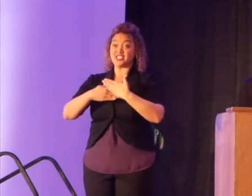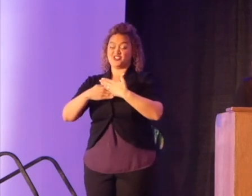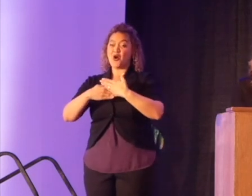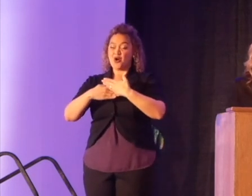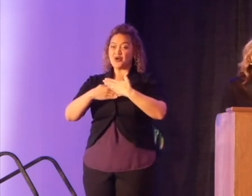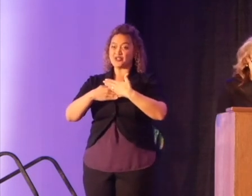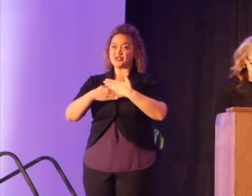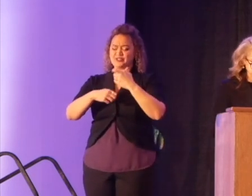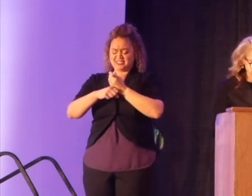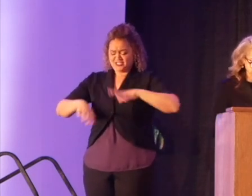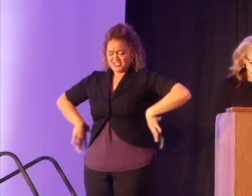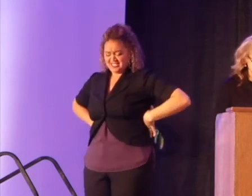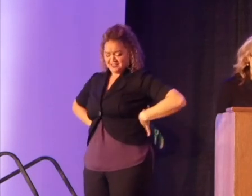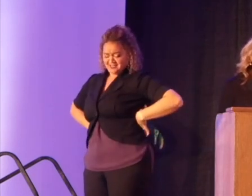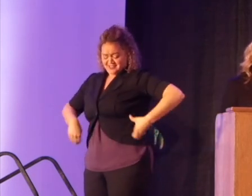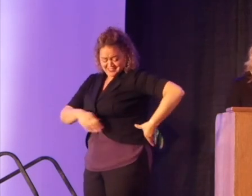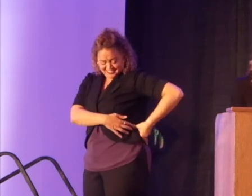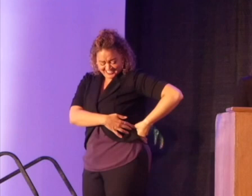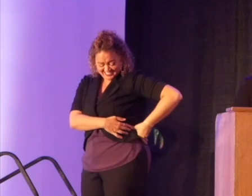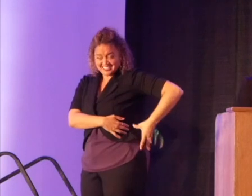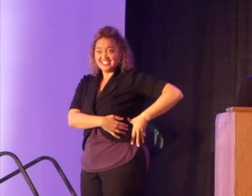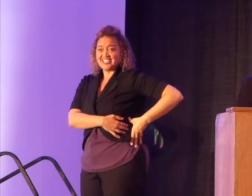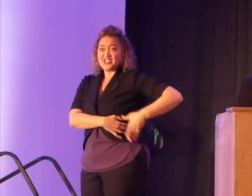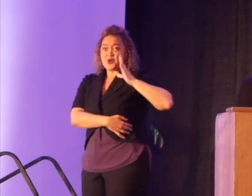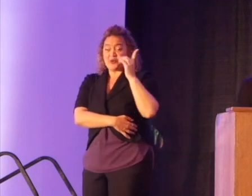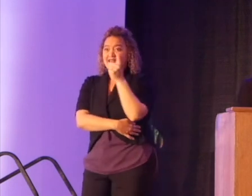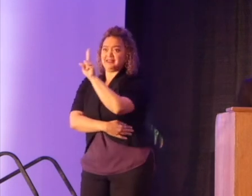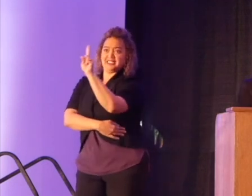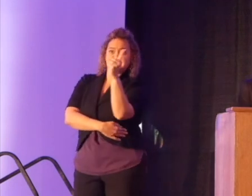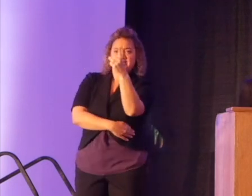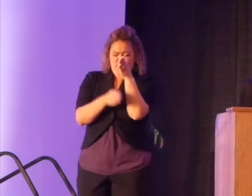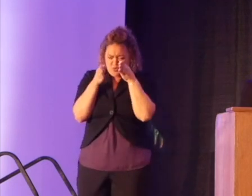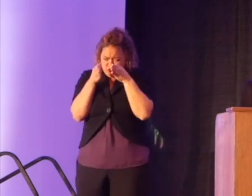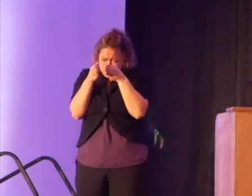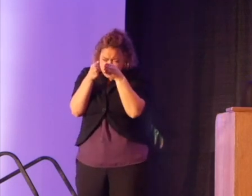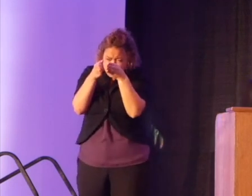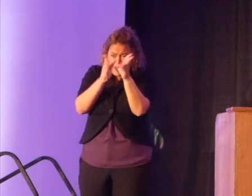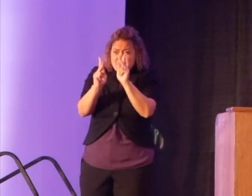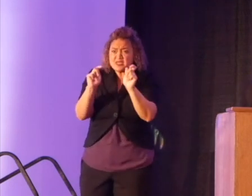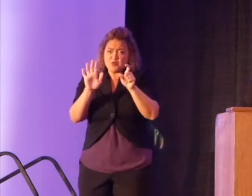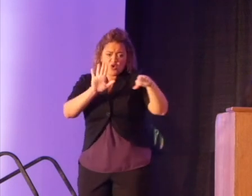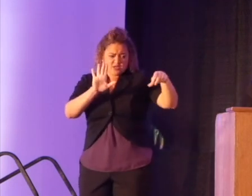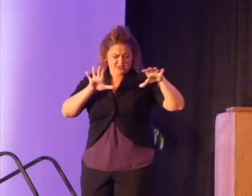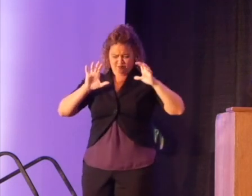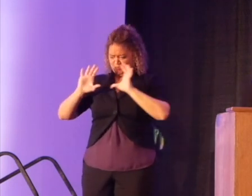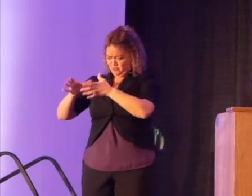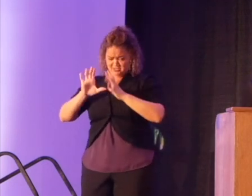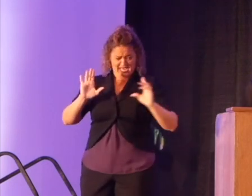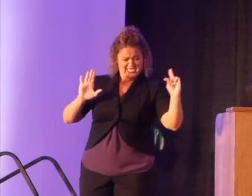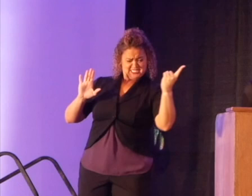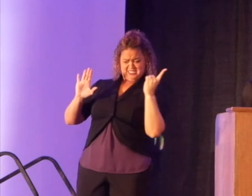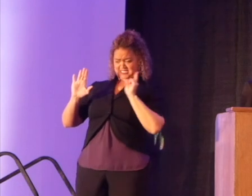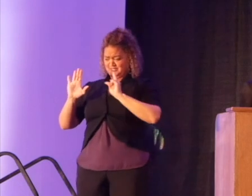created an indent in my left hip. We weaved in and out of narrow, shifting mazes of people and I tried my best